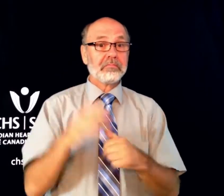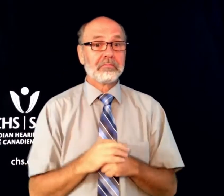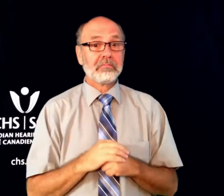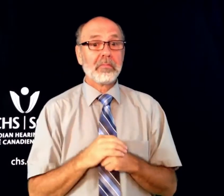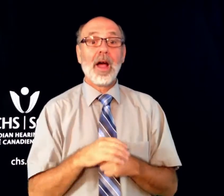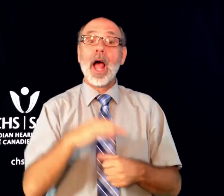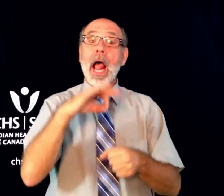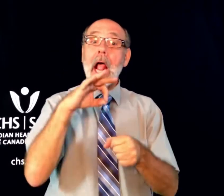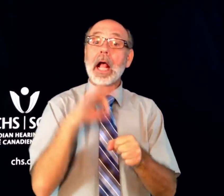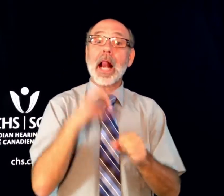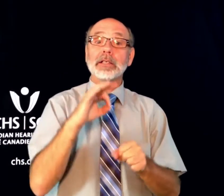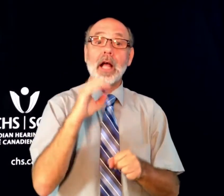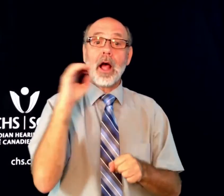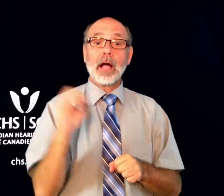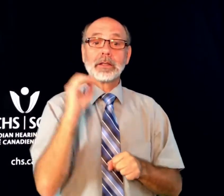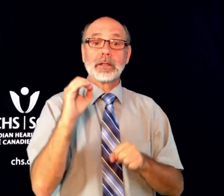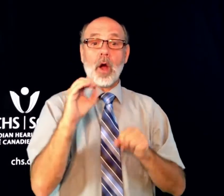Do you know your rights related to voting?